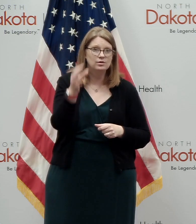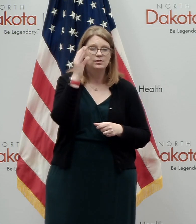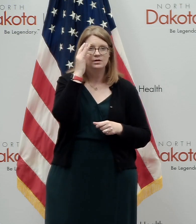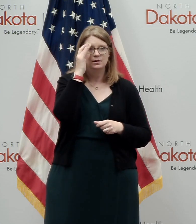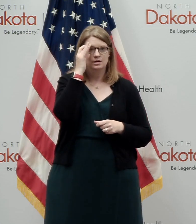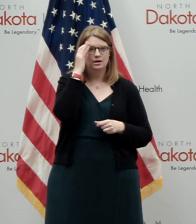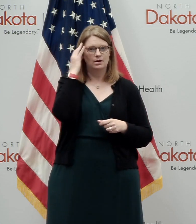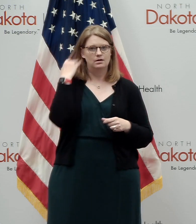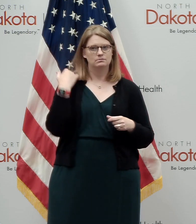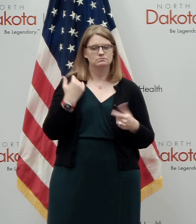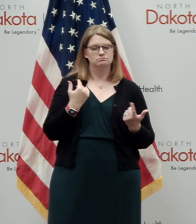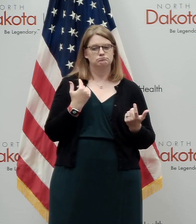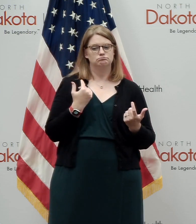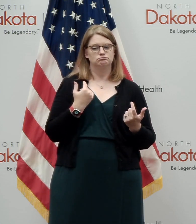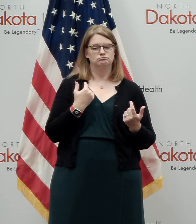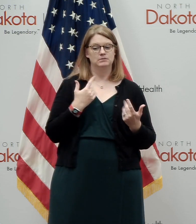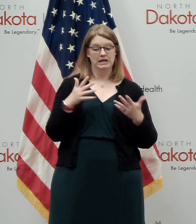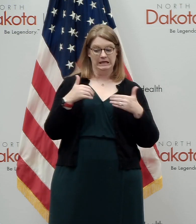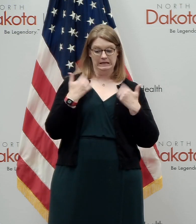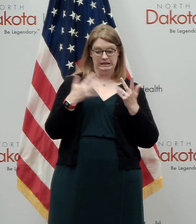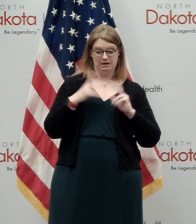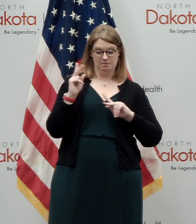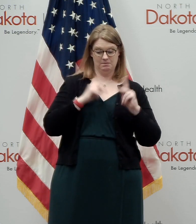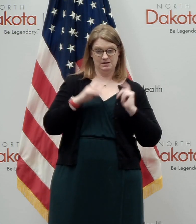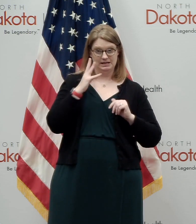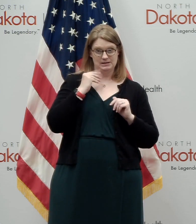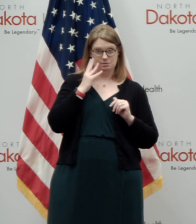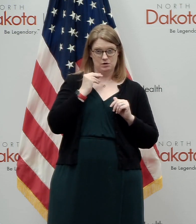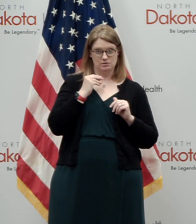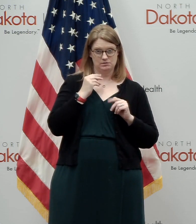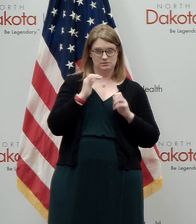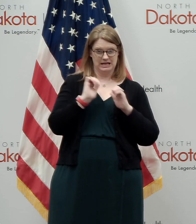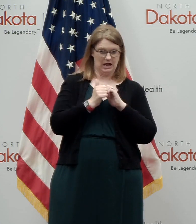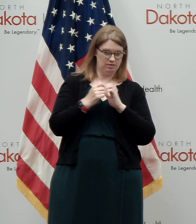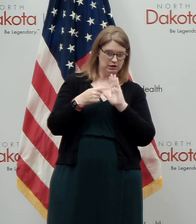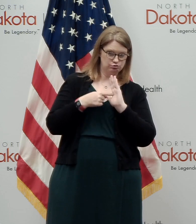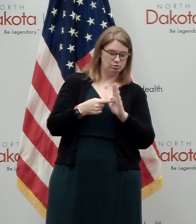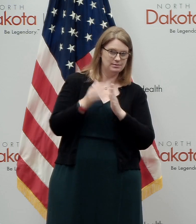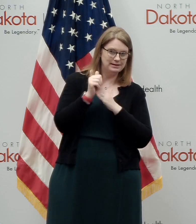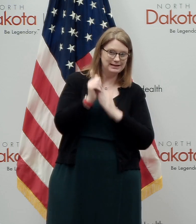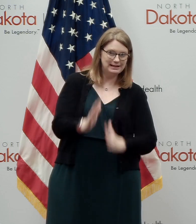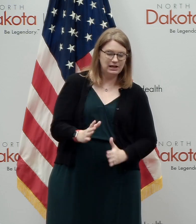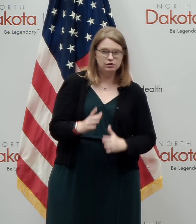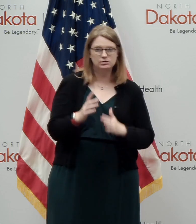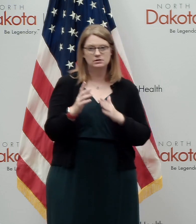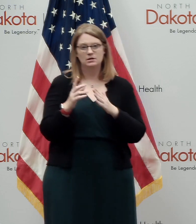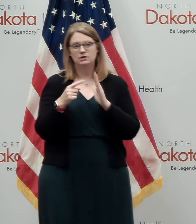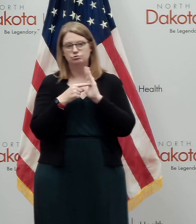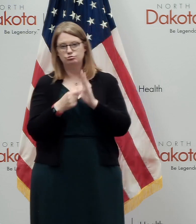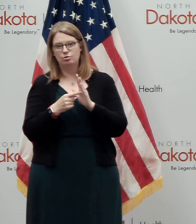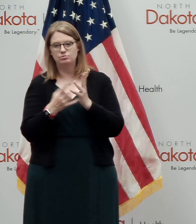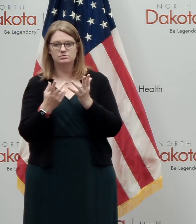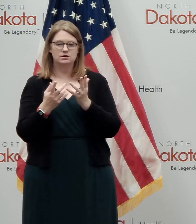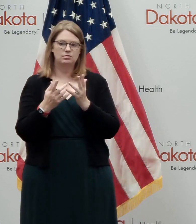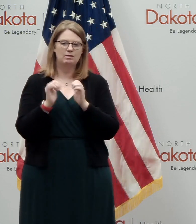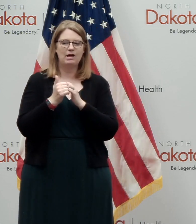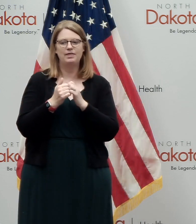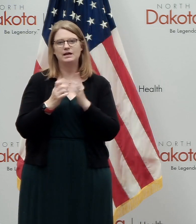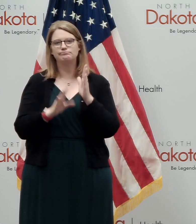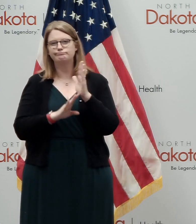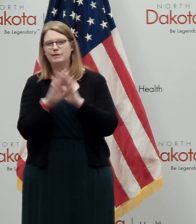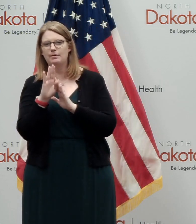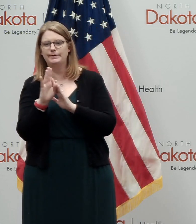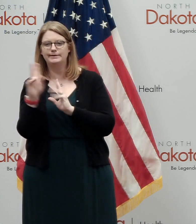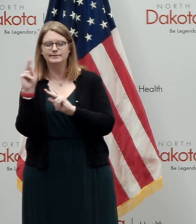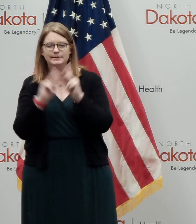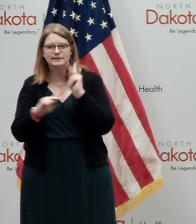the, the experiences that young people are having today, how that shapes them as leaders, how that shapes them as citizens, how it shapes their desire